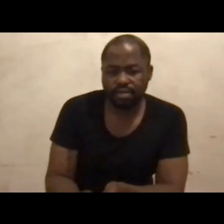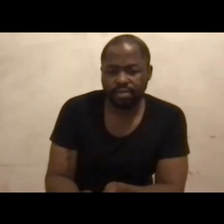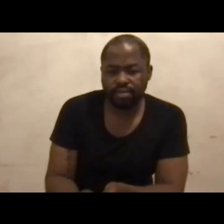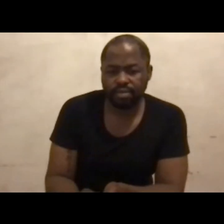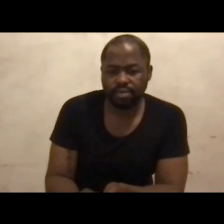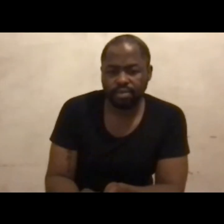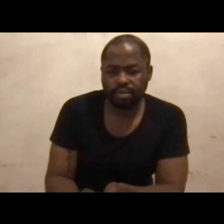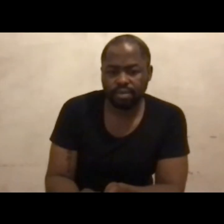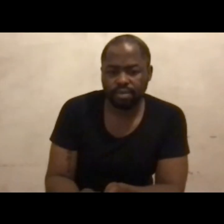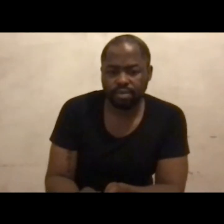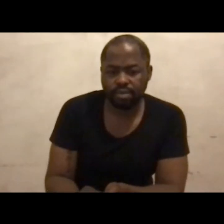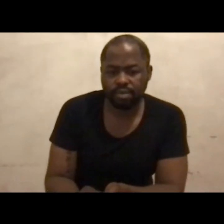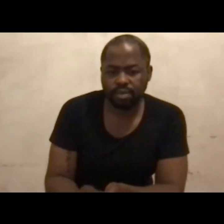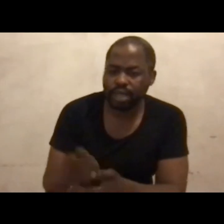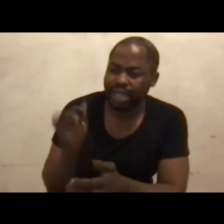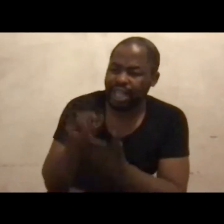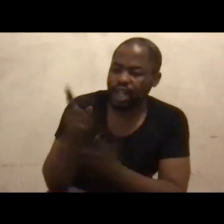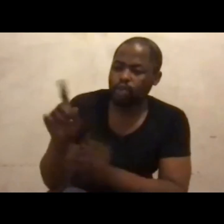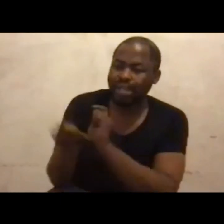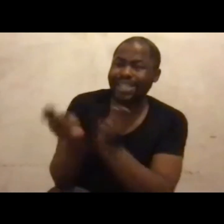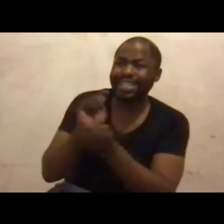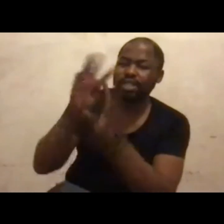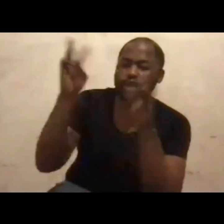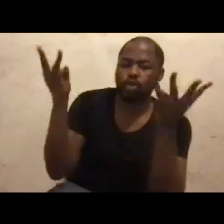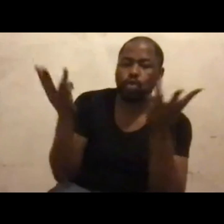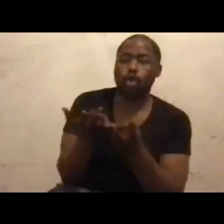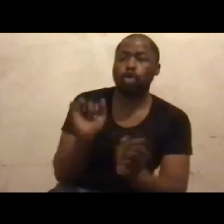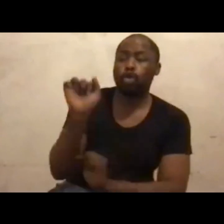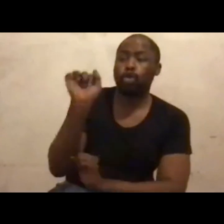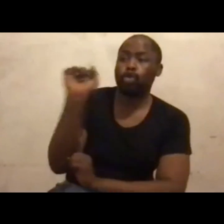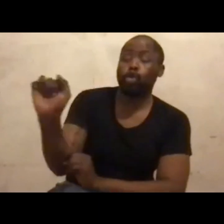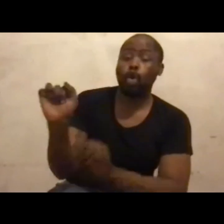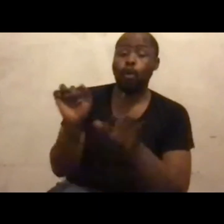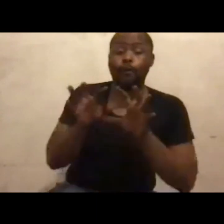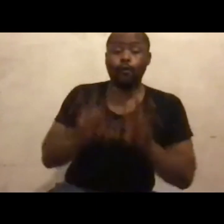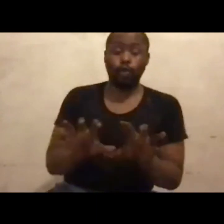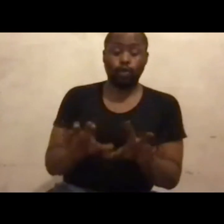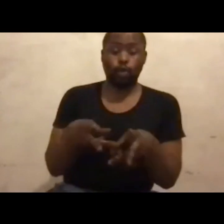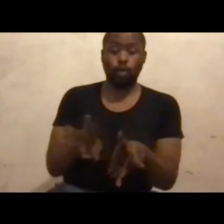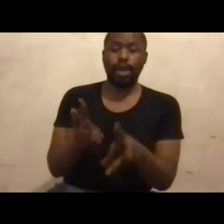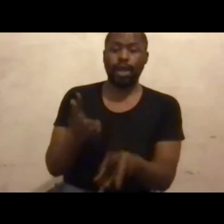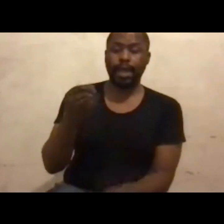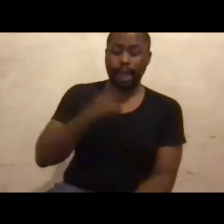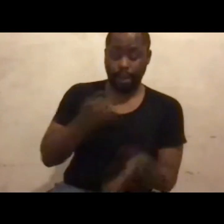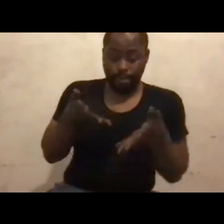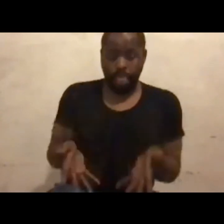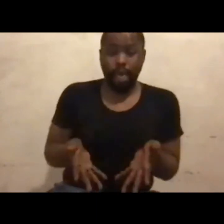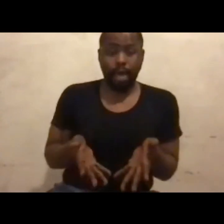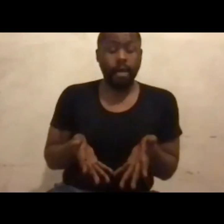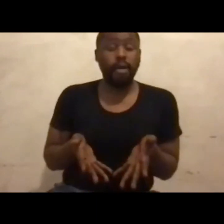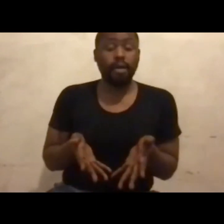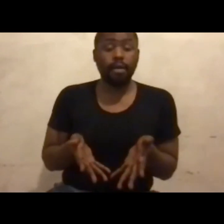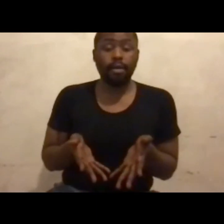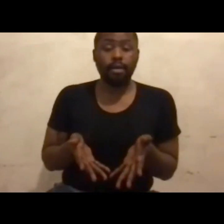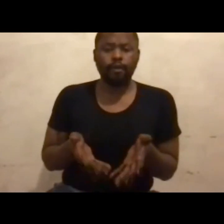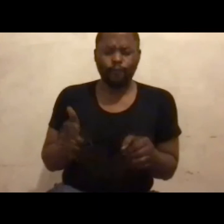That's what changes the world. You're forcefully saying, I am here, fully qualified.